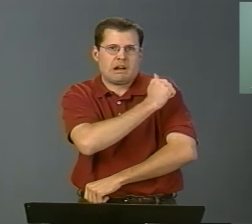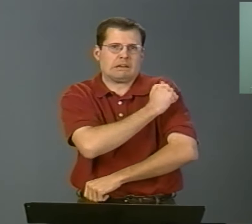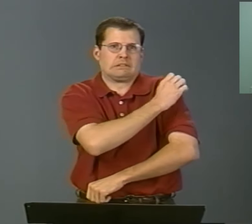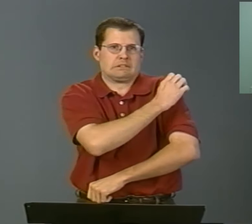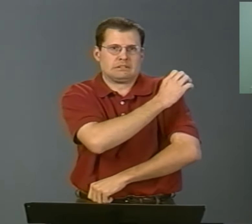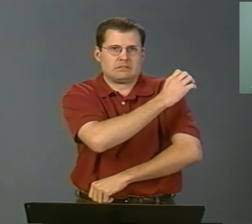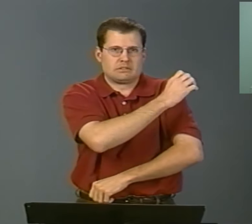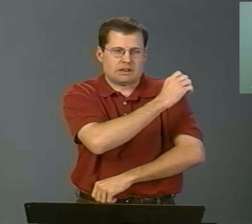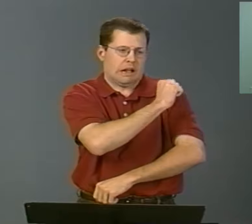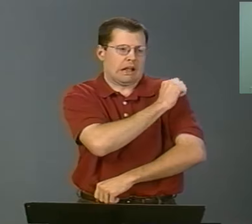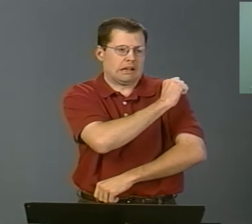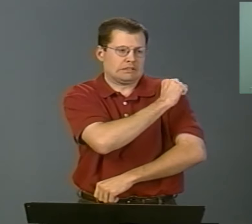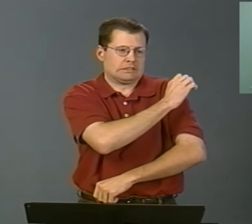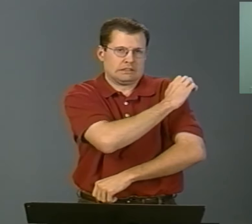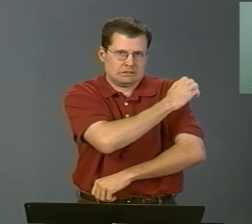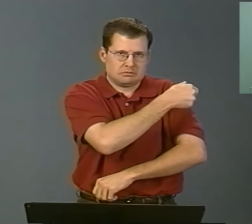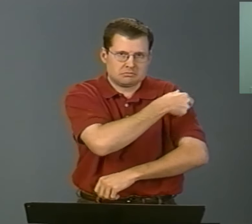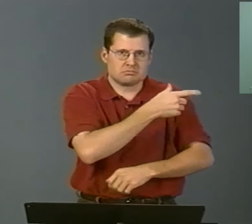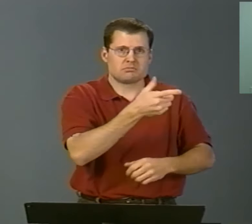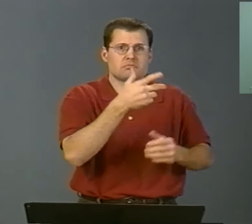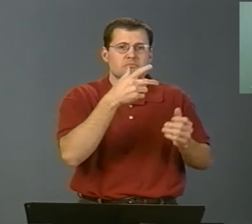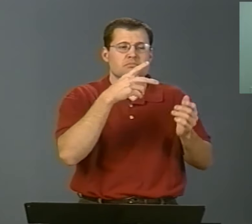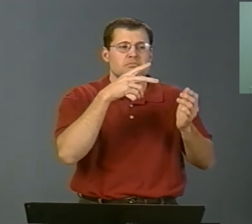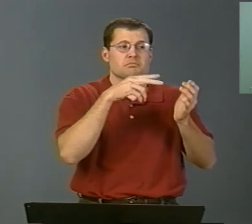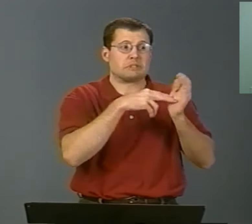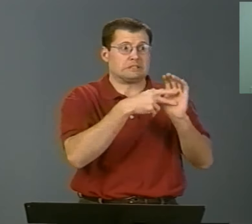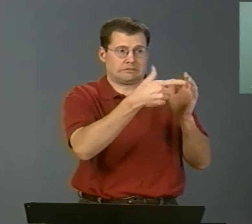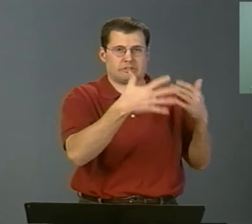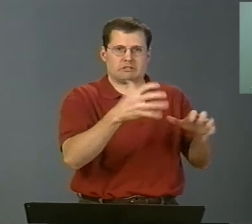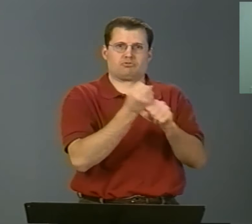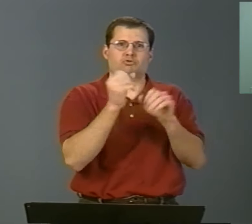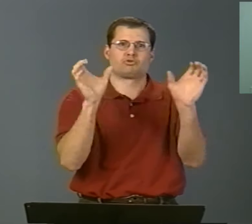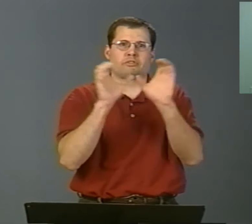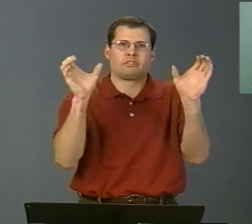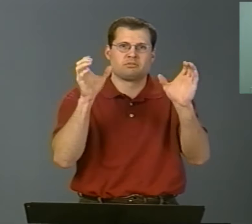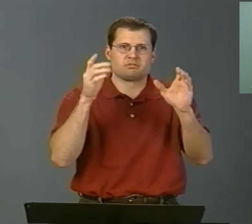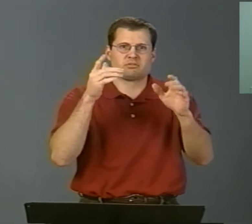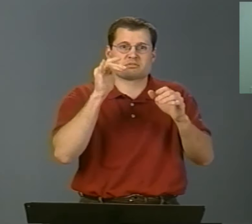If they have awards or stars on their uniforms.